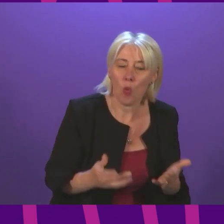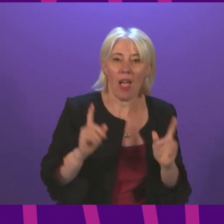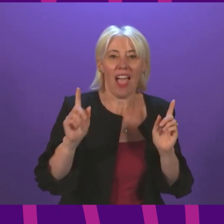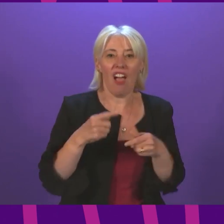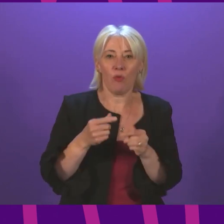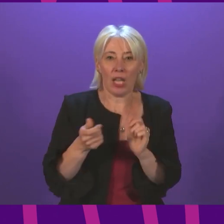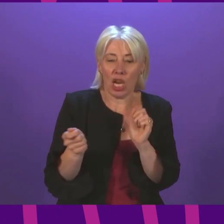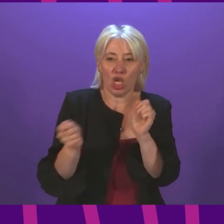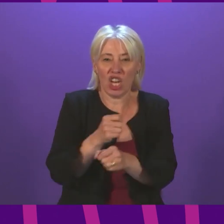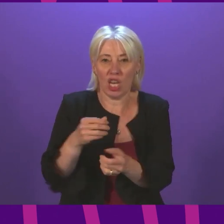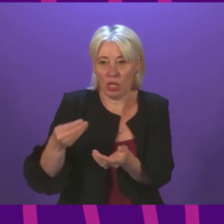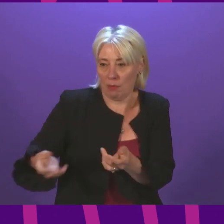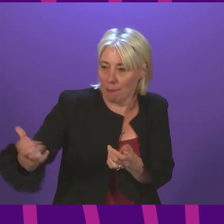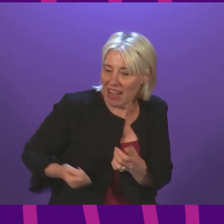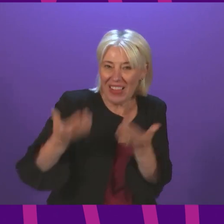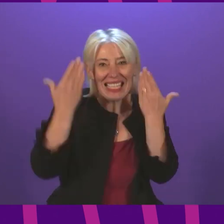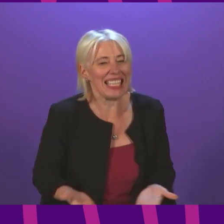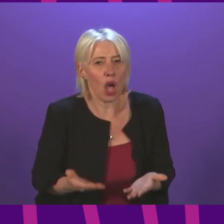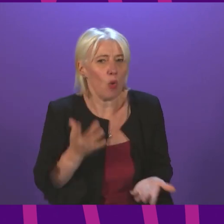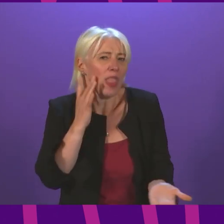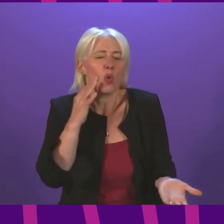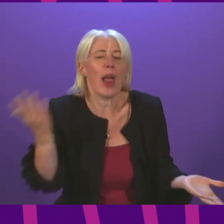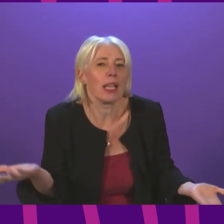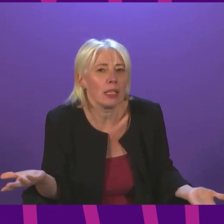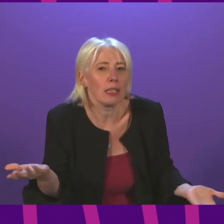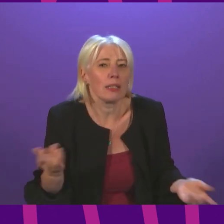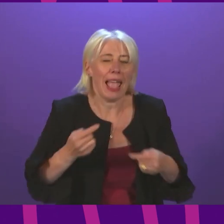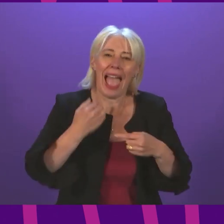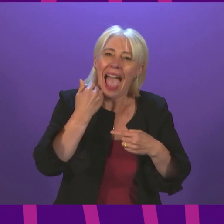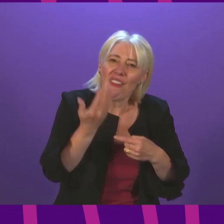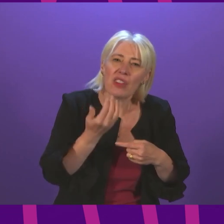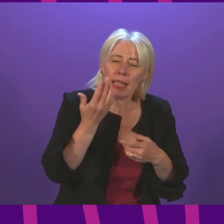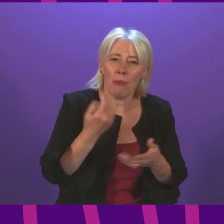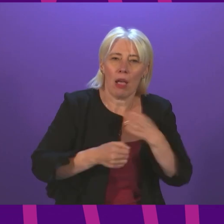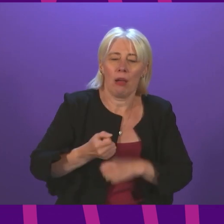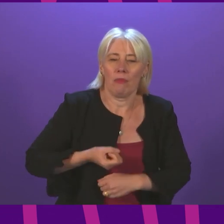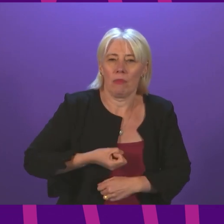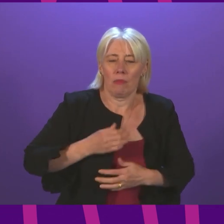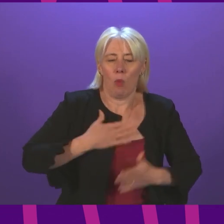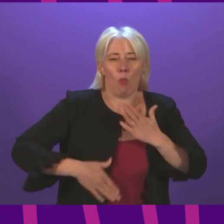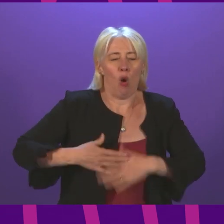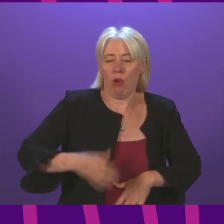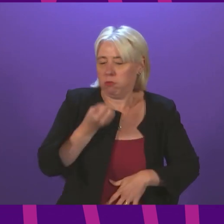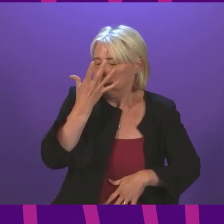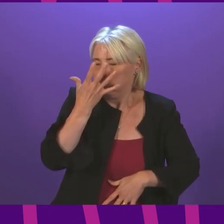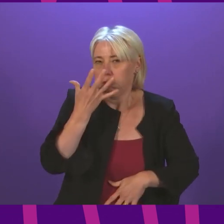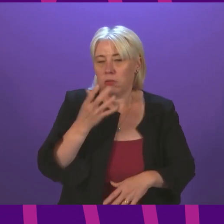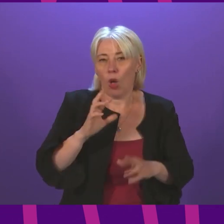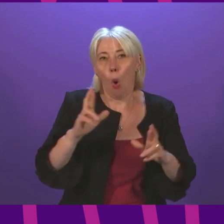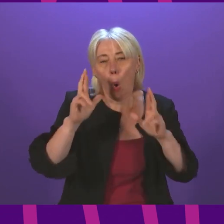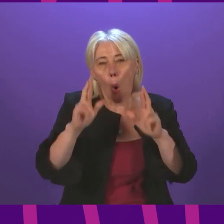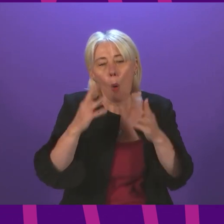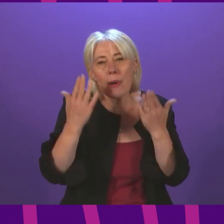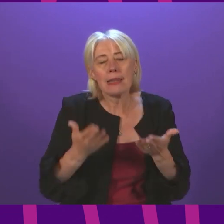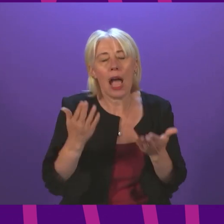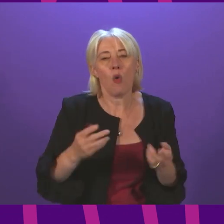now, then when will it be done? Every day that this passes is a moral affront. All we can now hope is that this